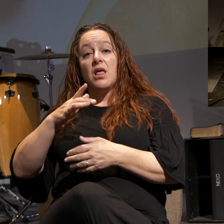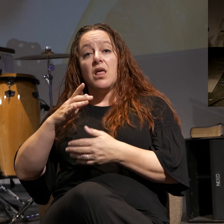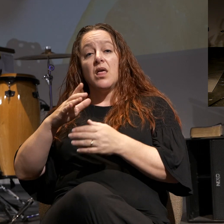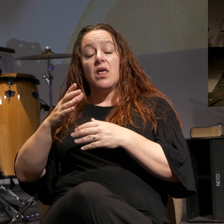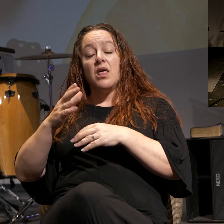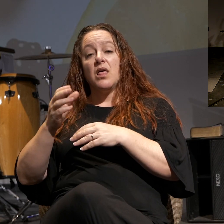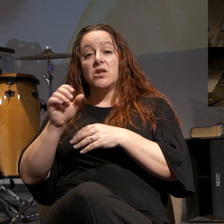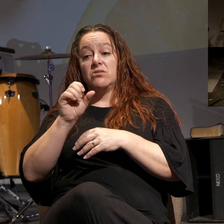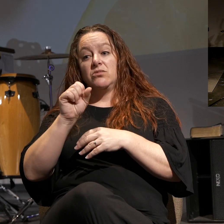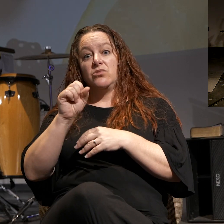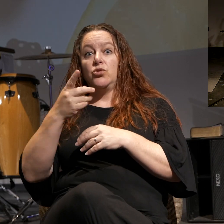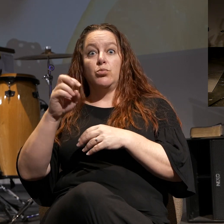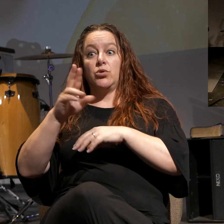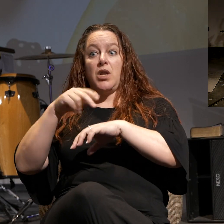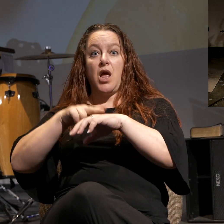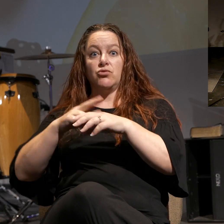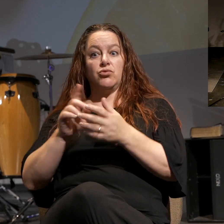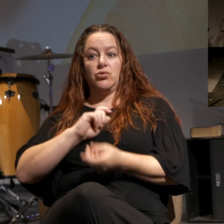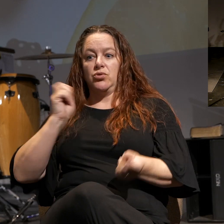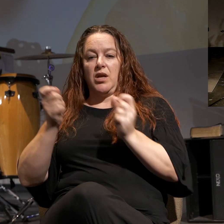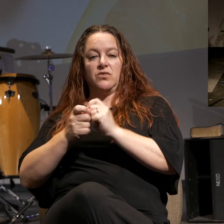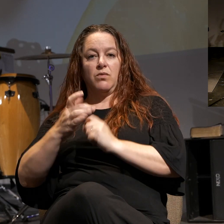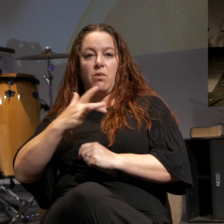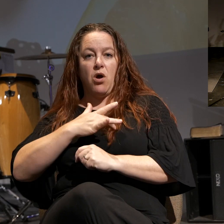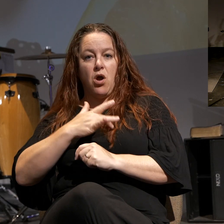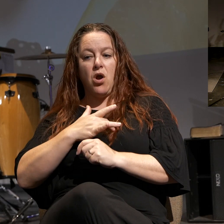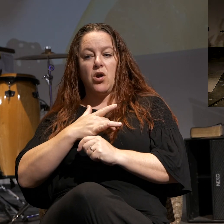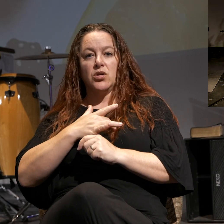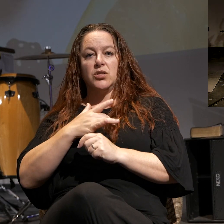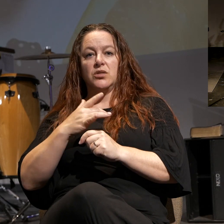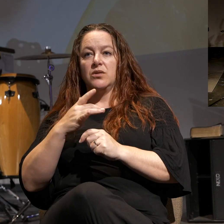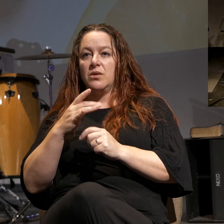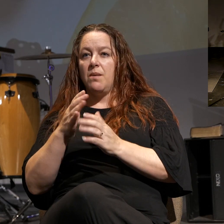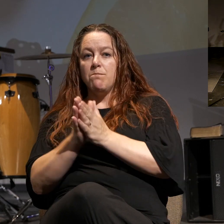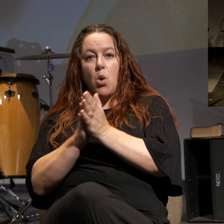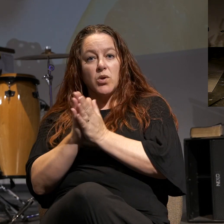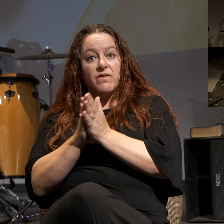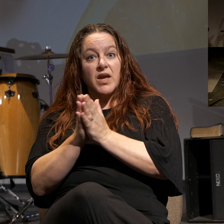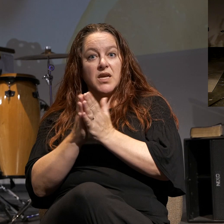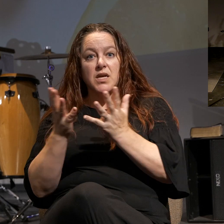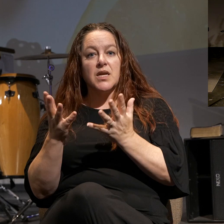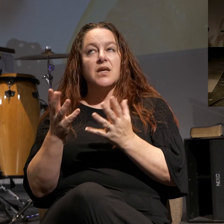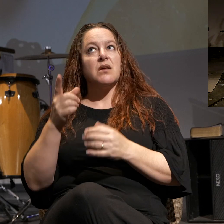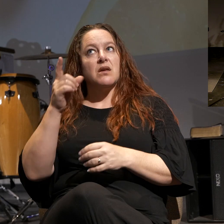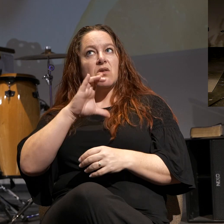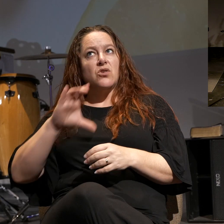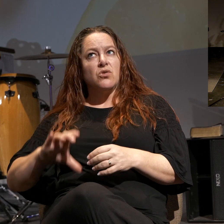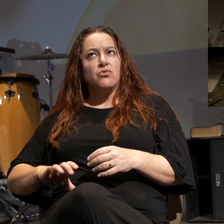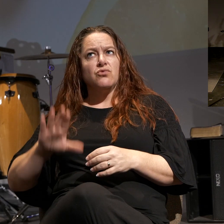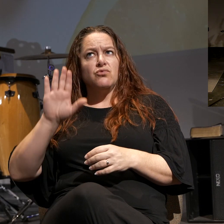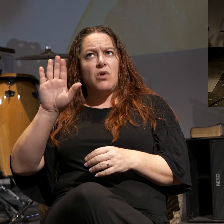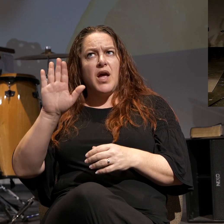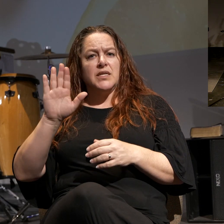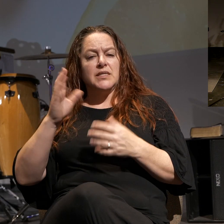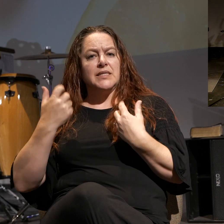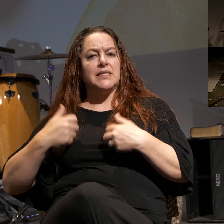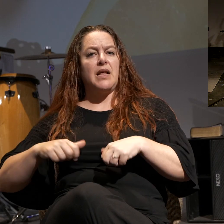heart motivated by Christ's sacrificial love for us.